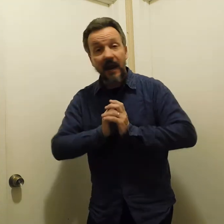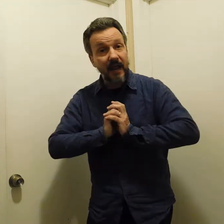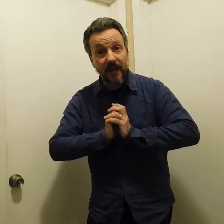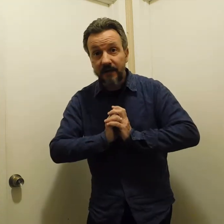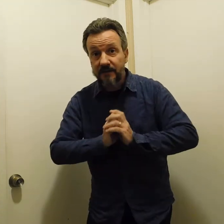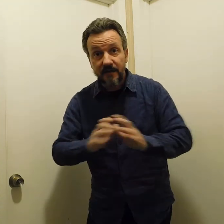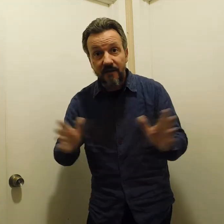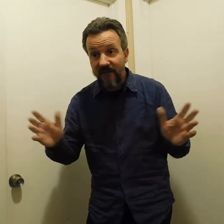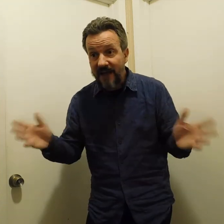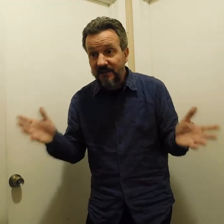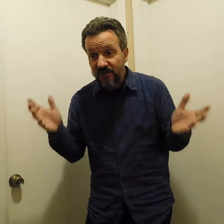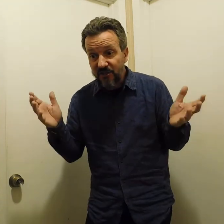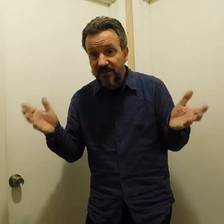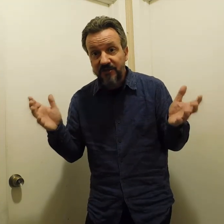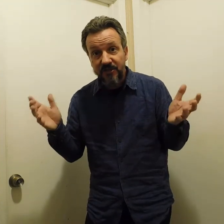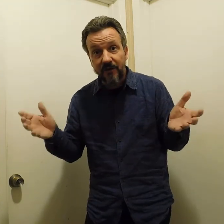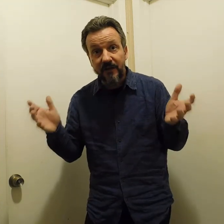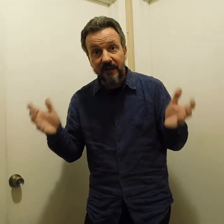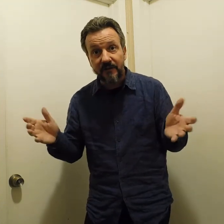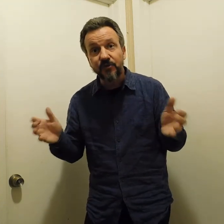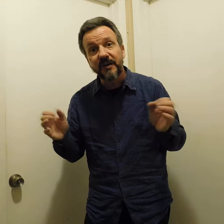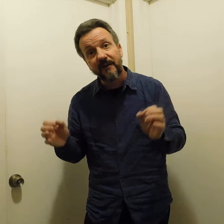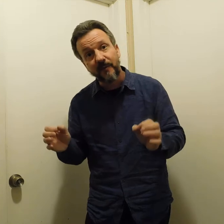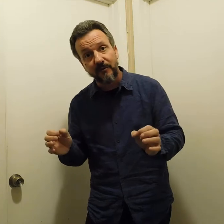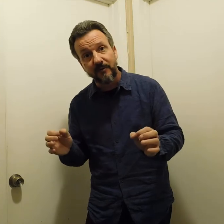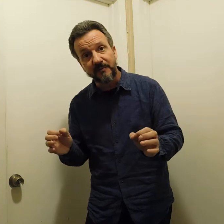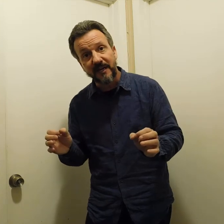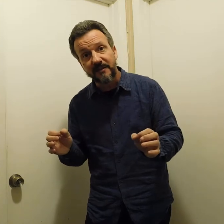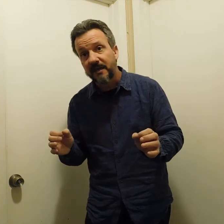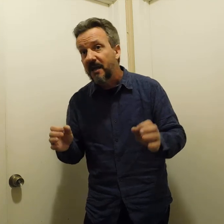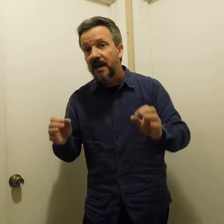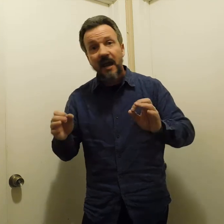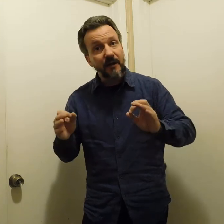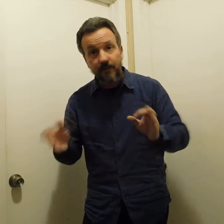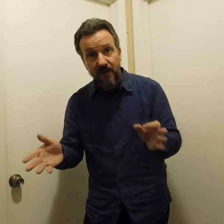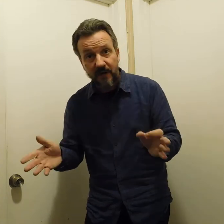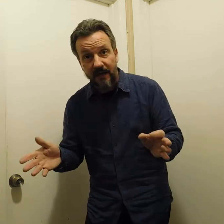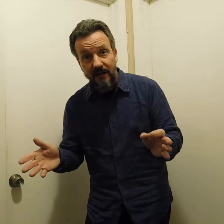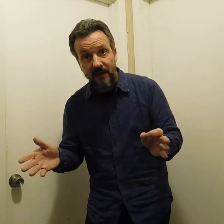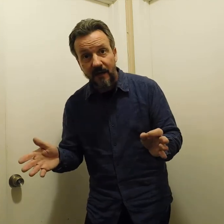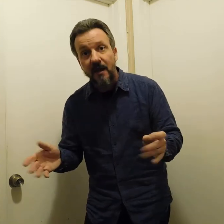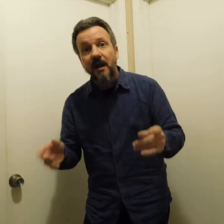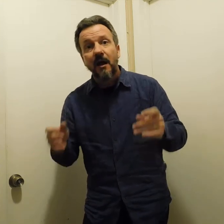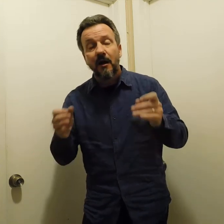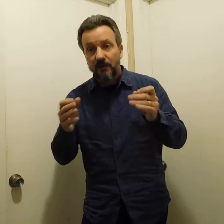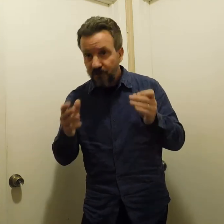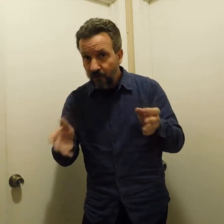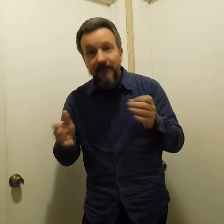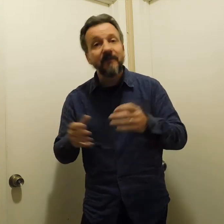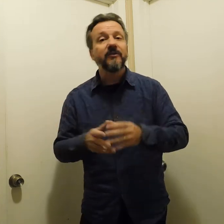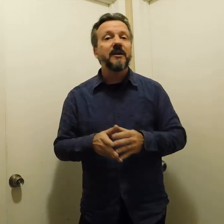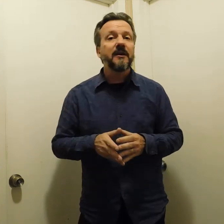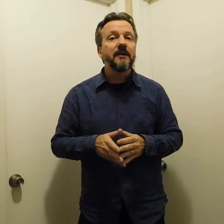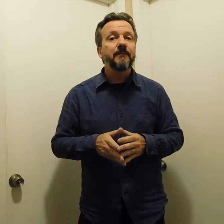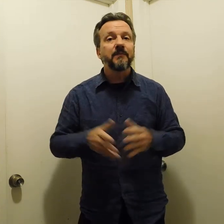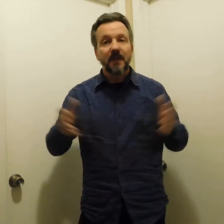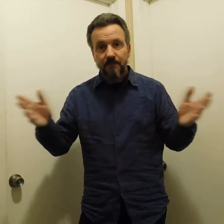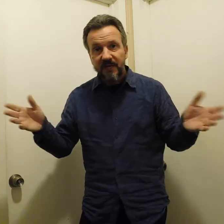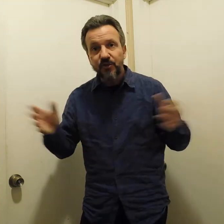And that's just generally it. Treat everybody with respect and you'll be okay. To the women of the Me Too